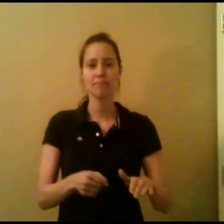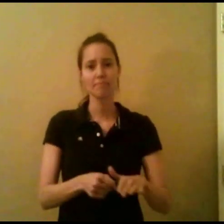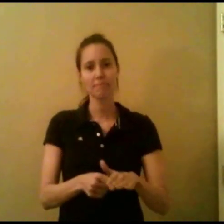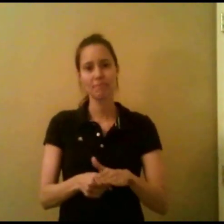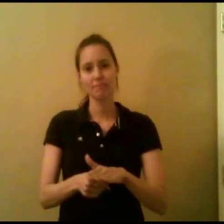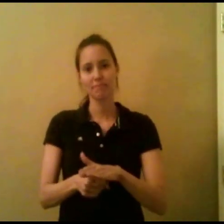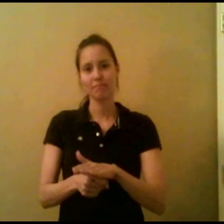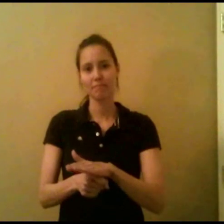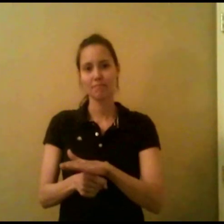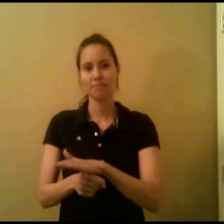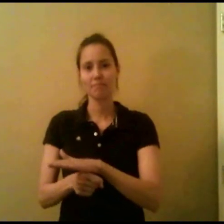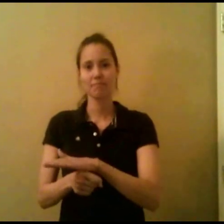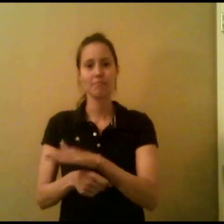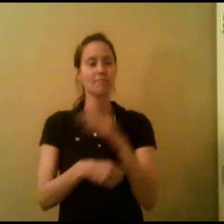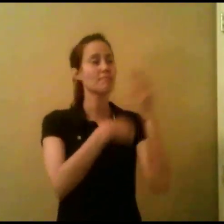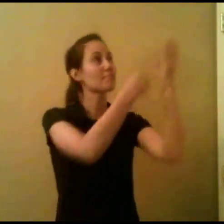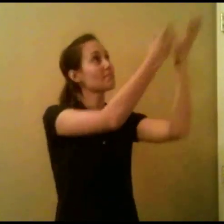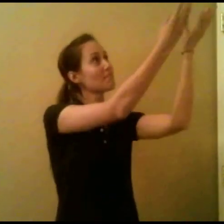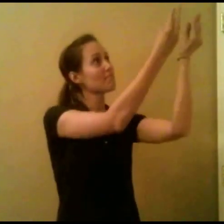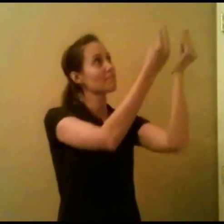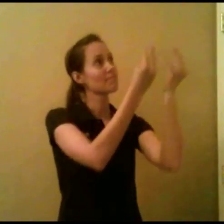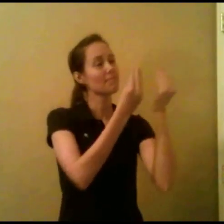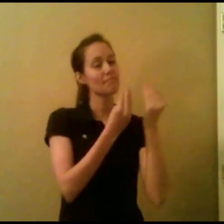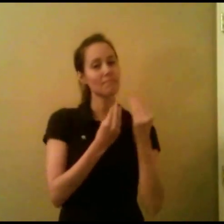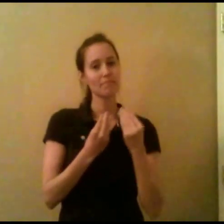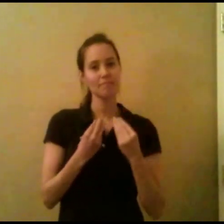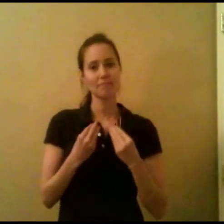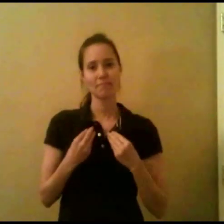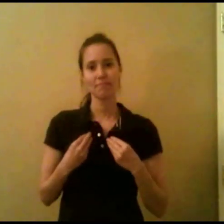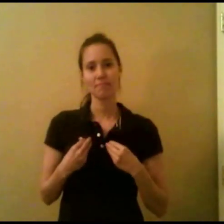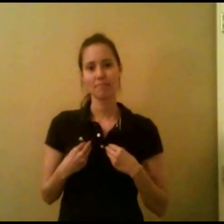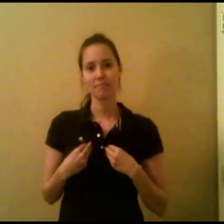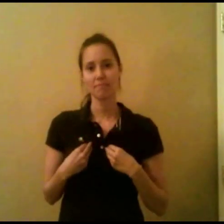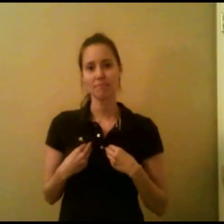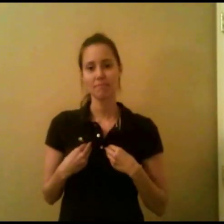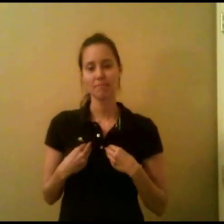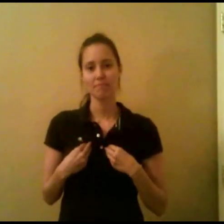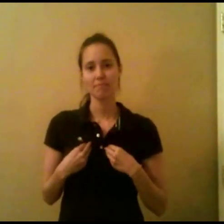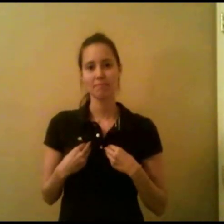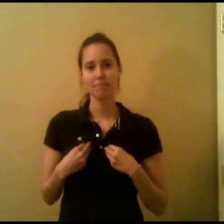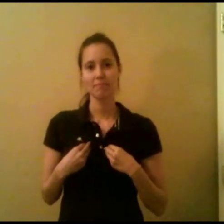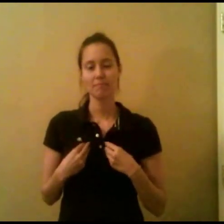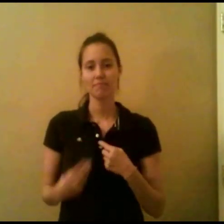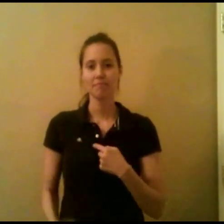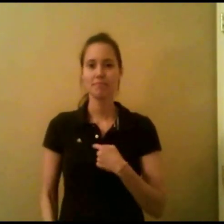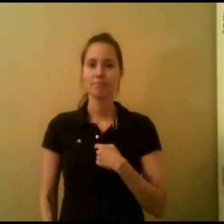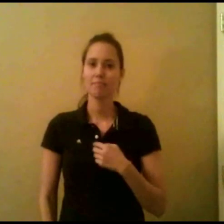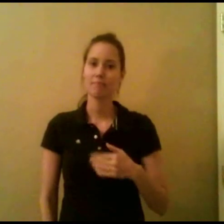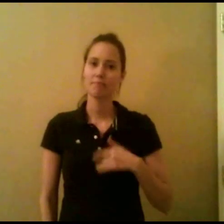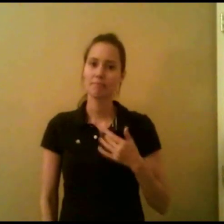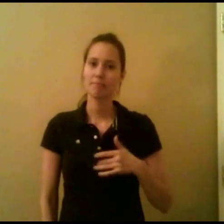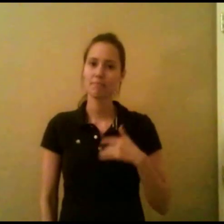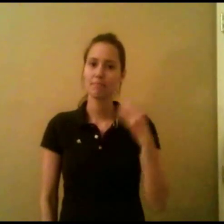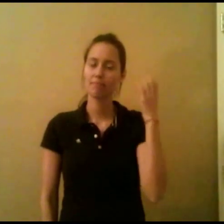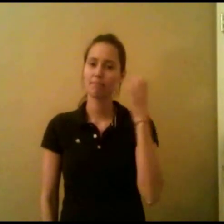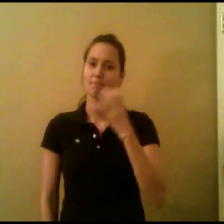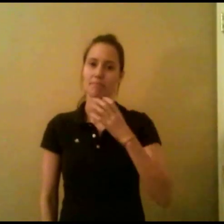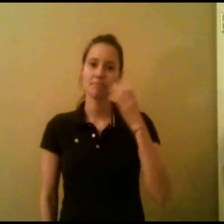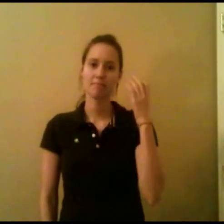so fully he profers me. I tremble